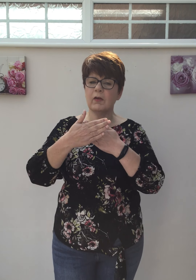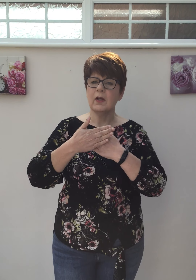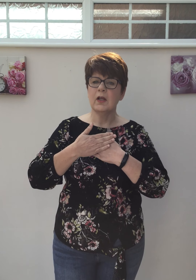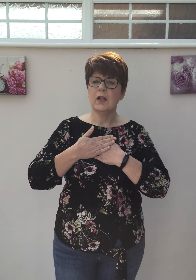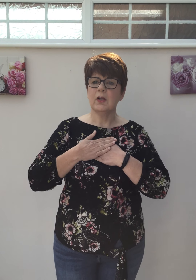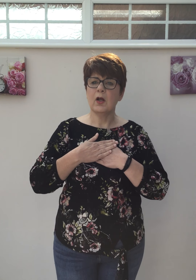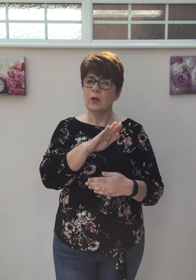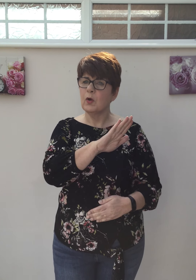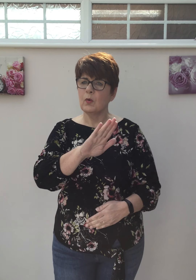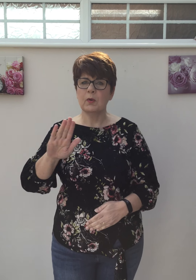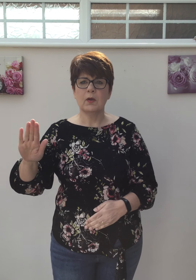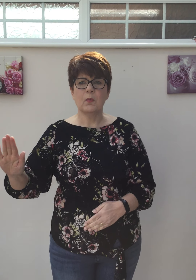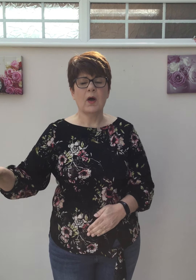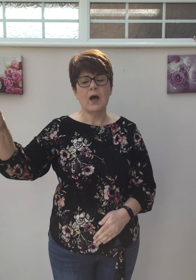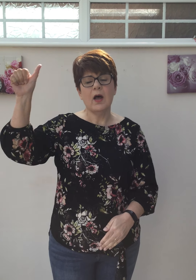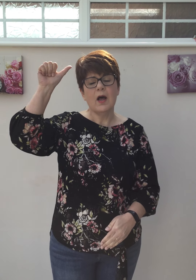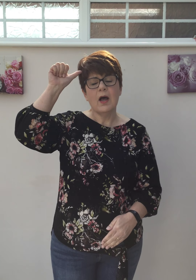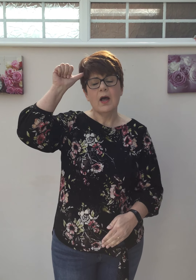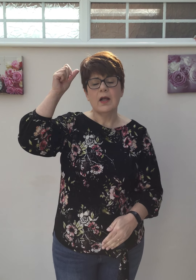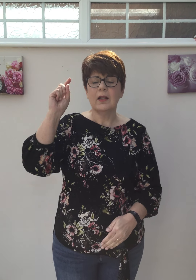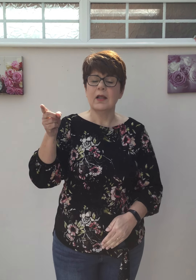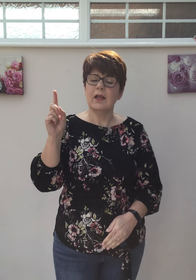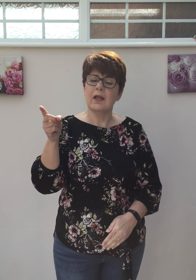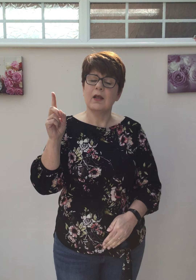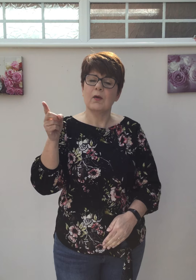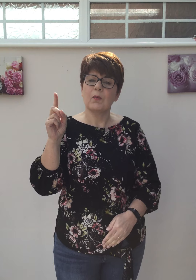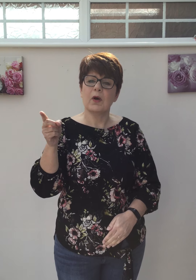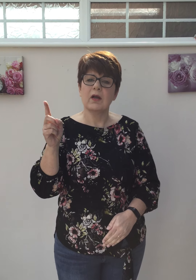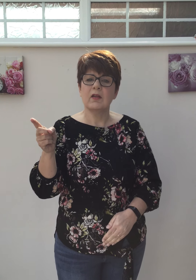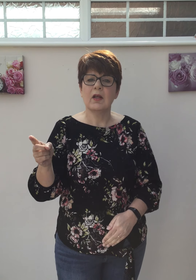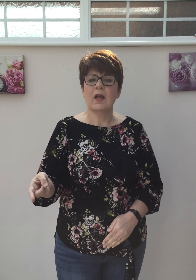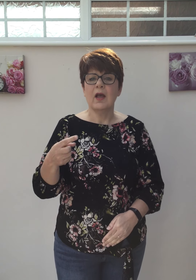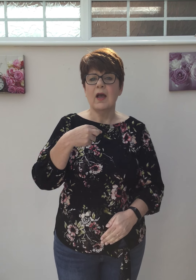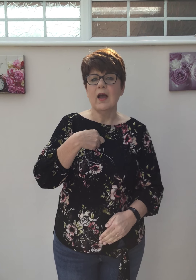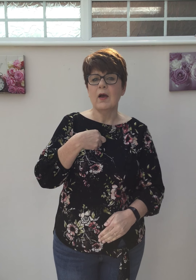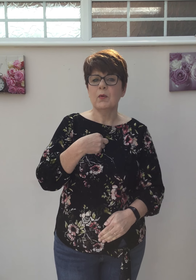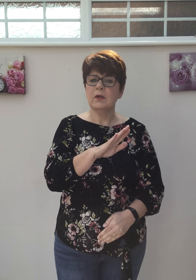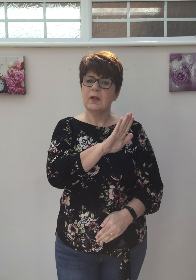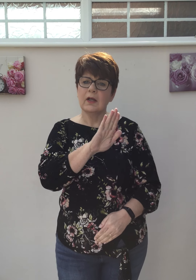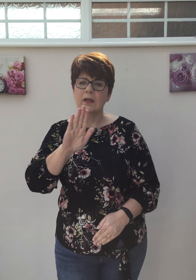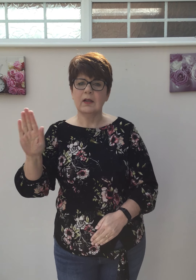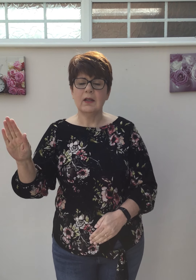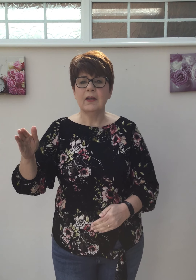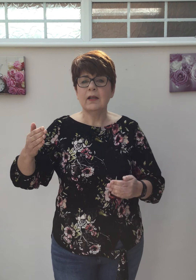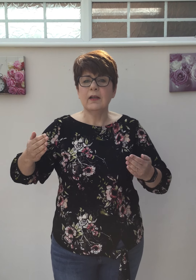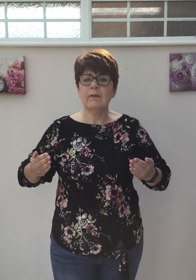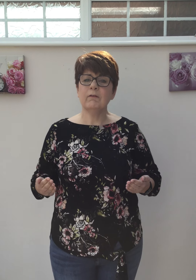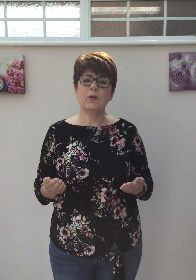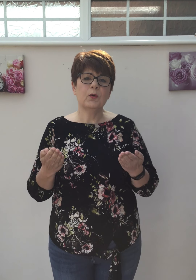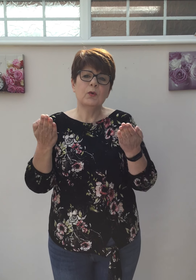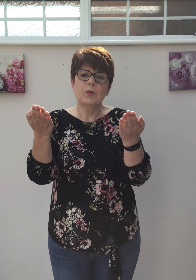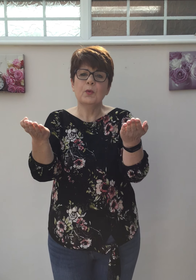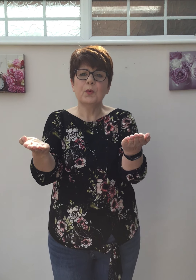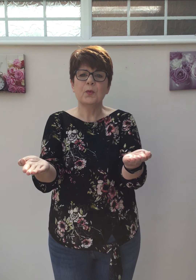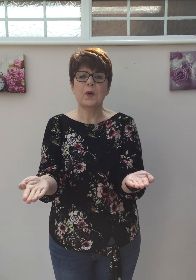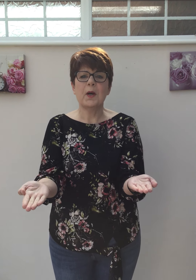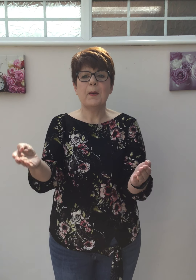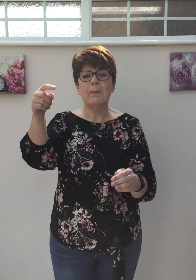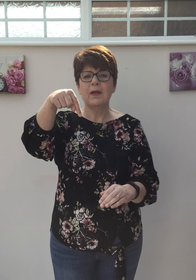Not knowing what it was I will not give you up